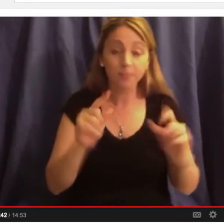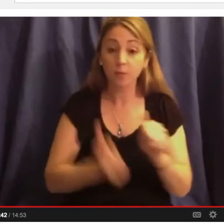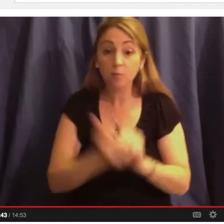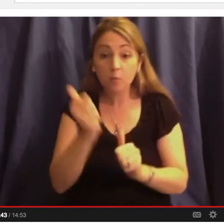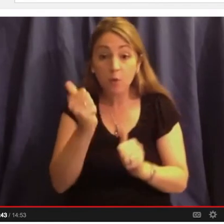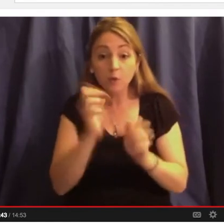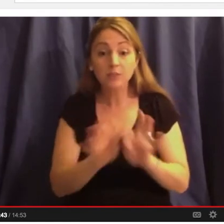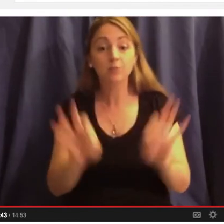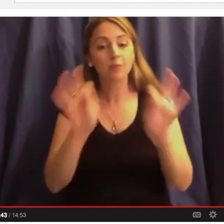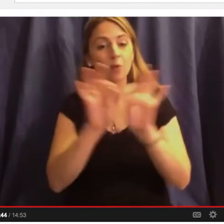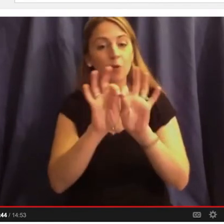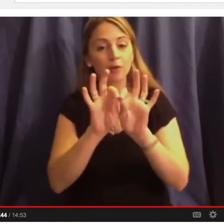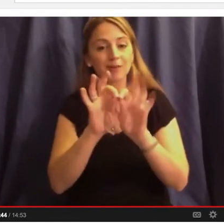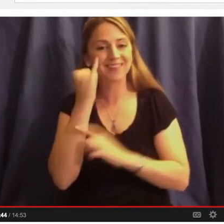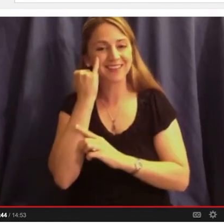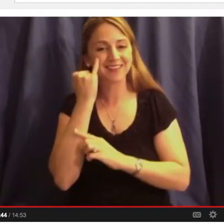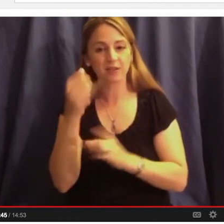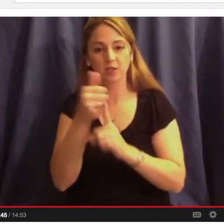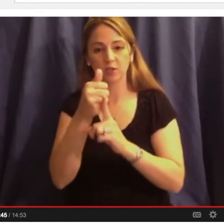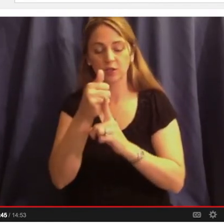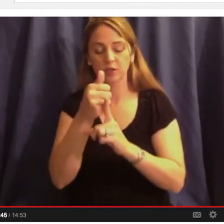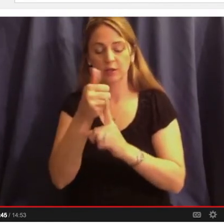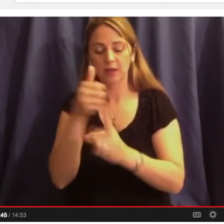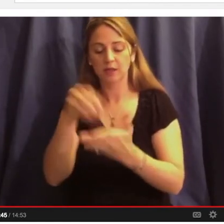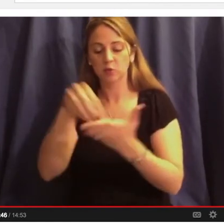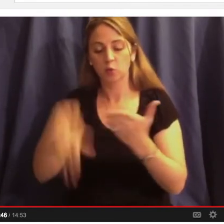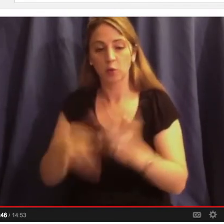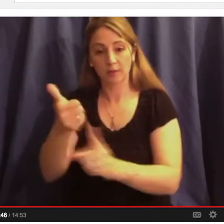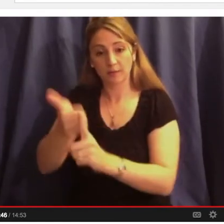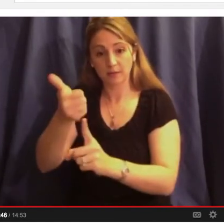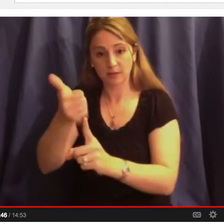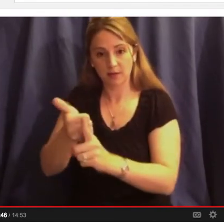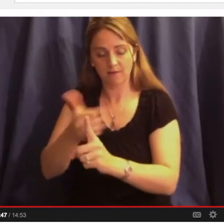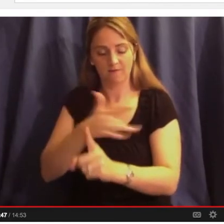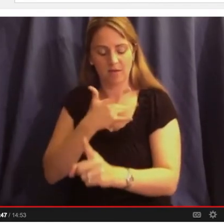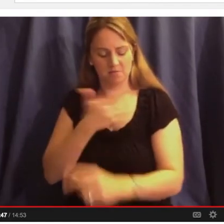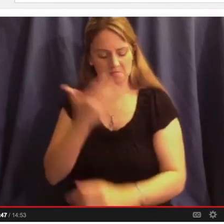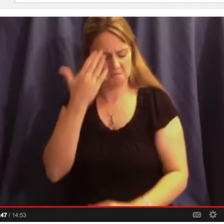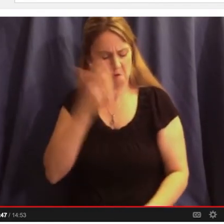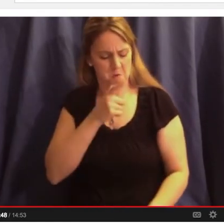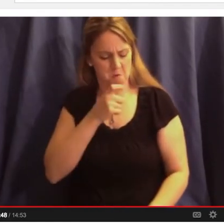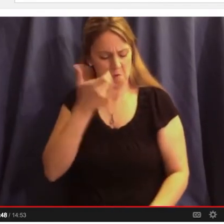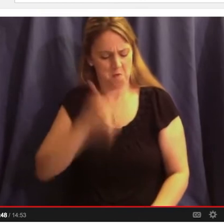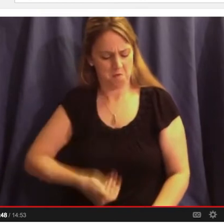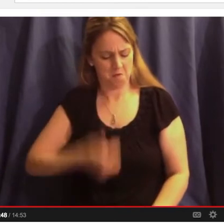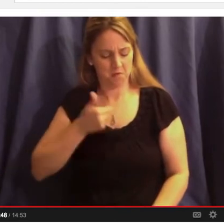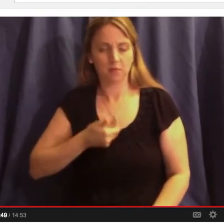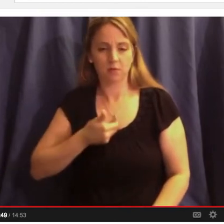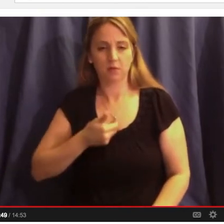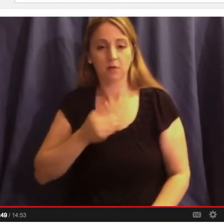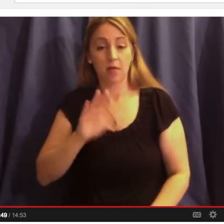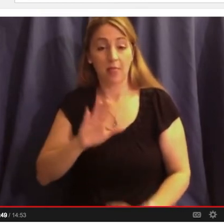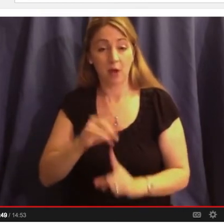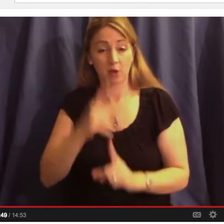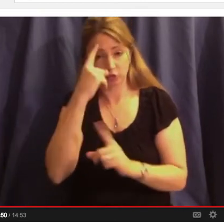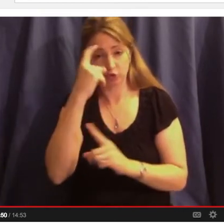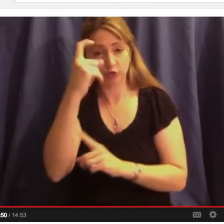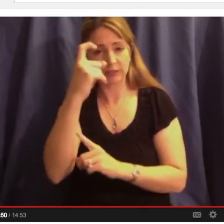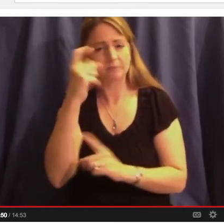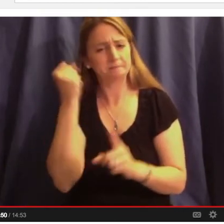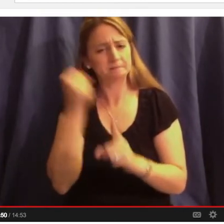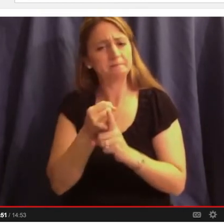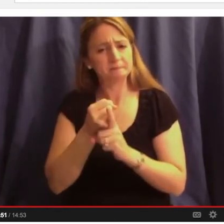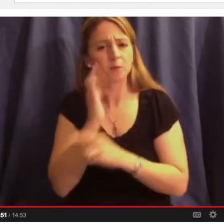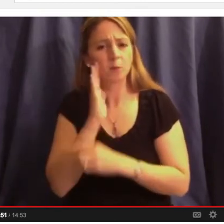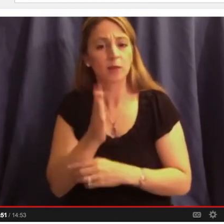if a student has a sense of self, it is amazing how the dreams and the values can make all the difference in the world. When I was